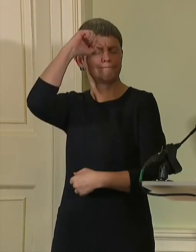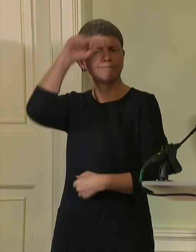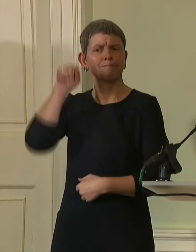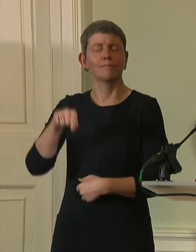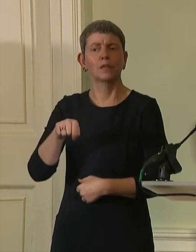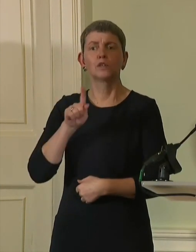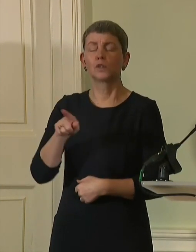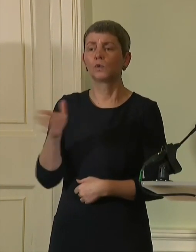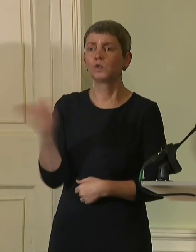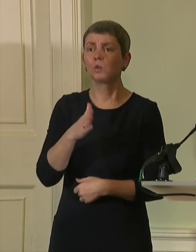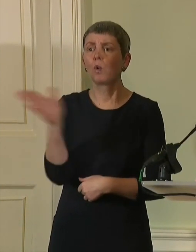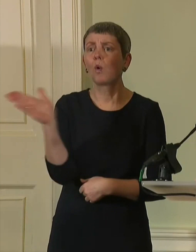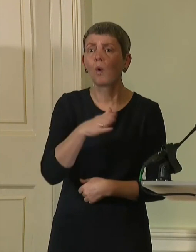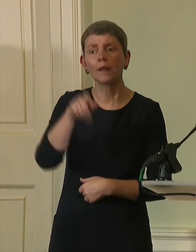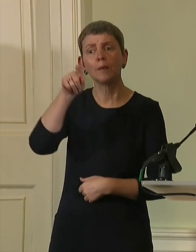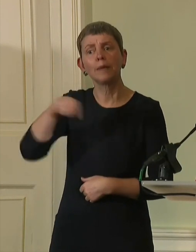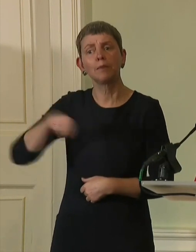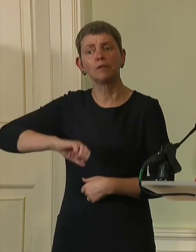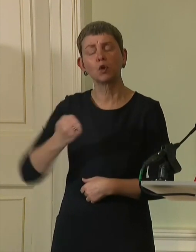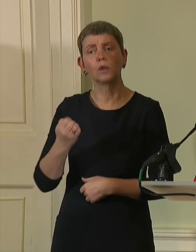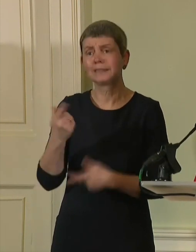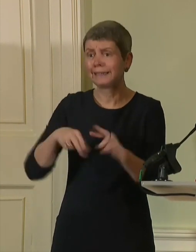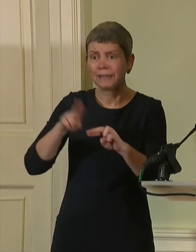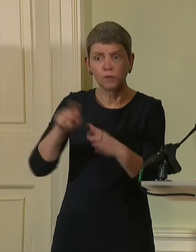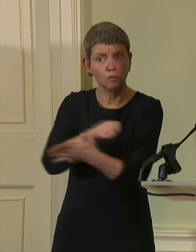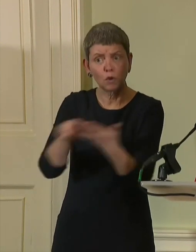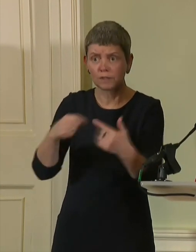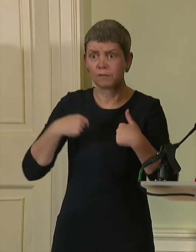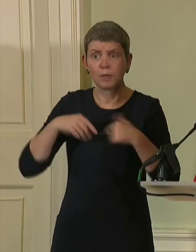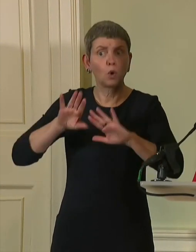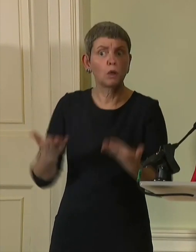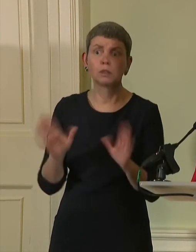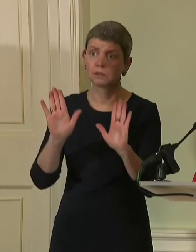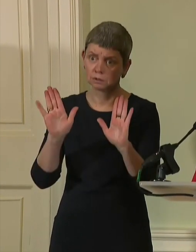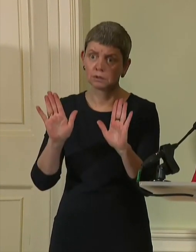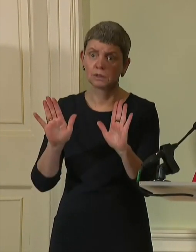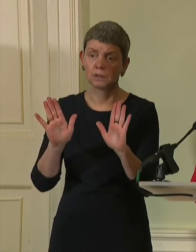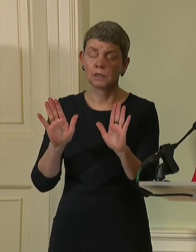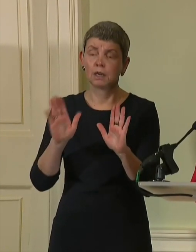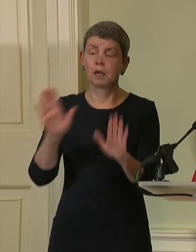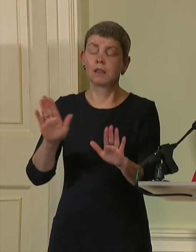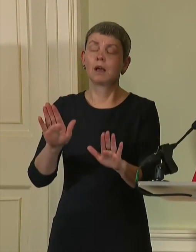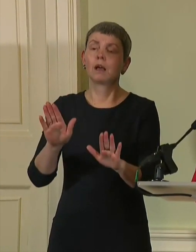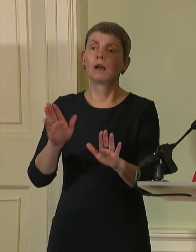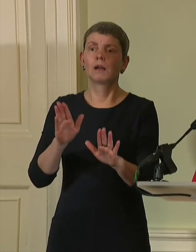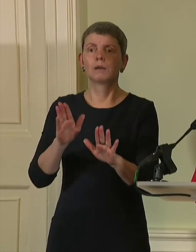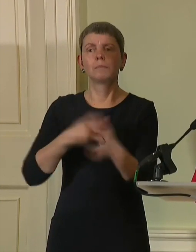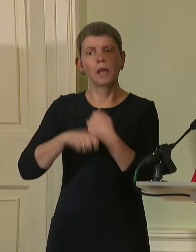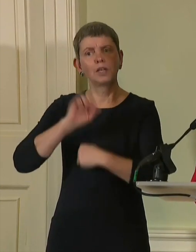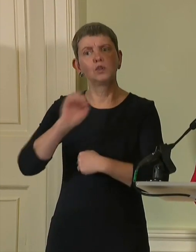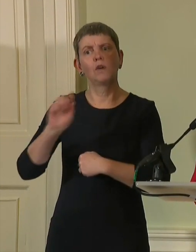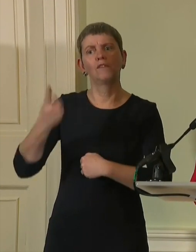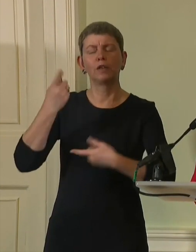of the people of Scotland, whether you voted for me or not, please know that being your First Minister has been the